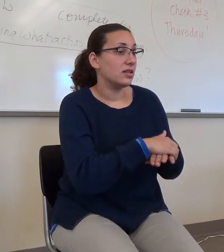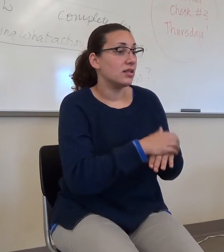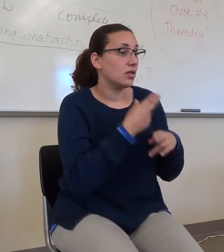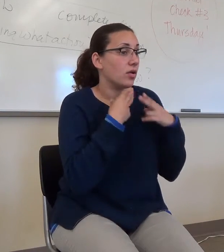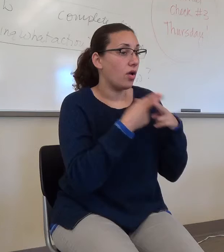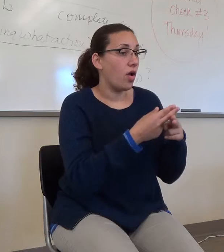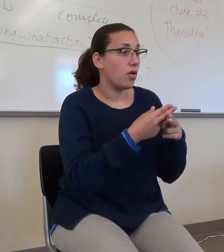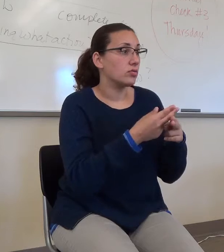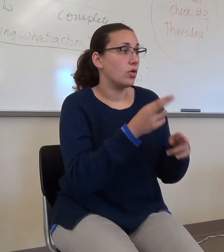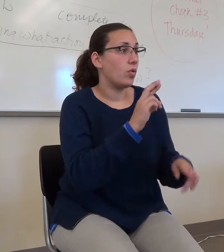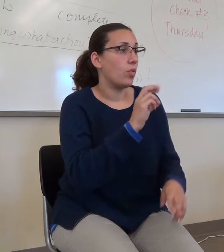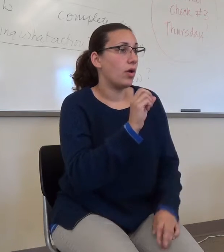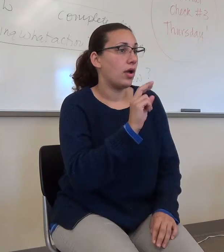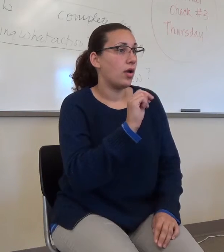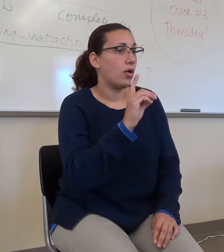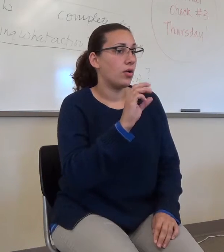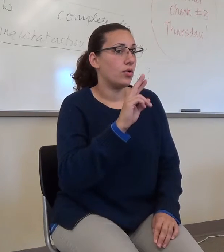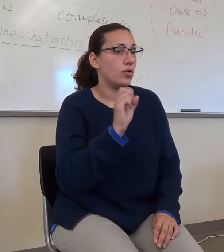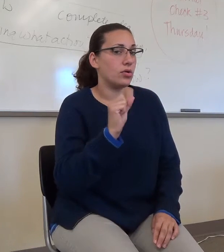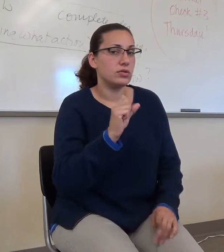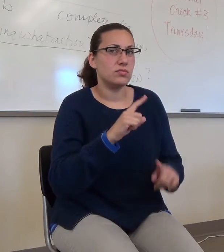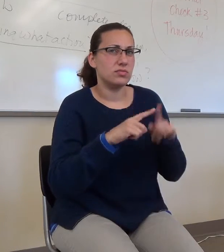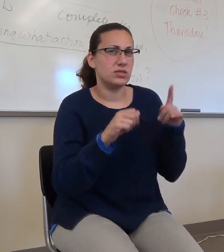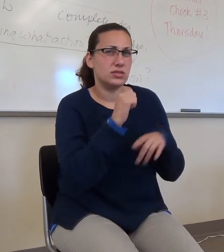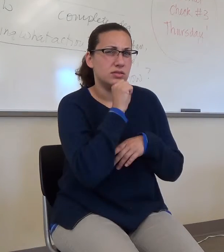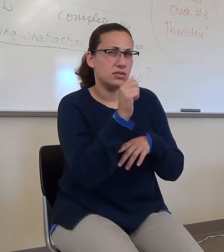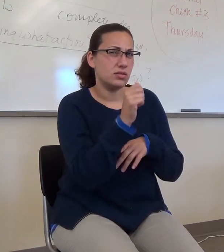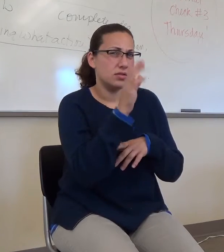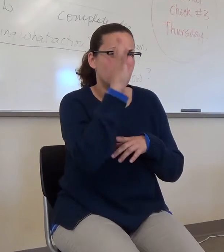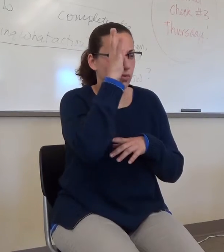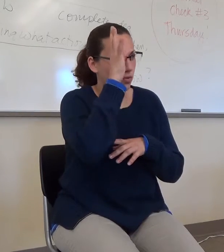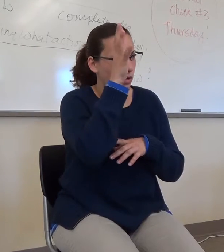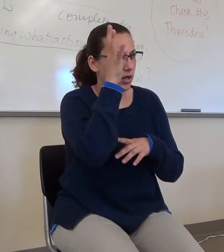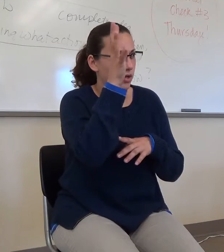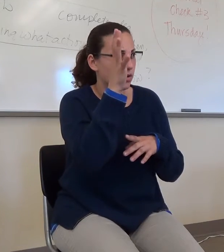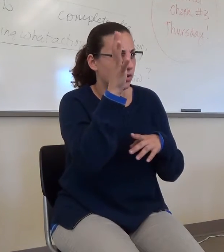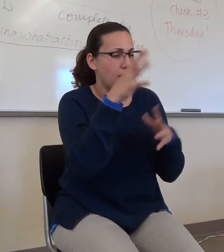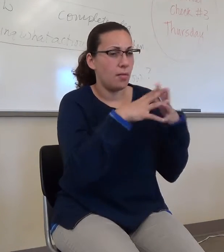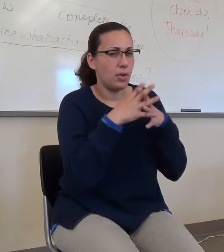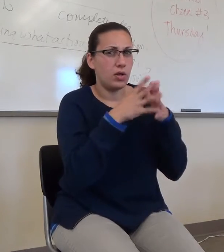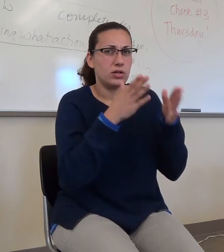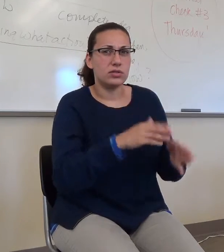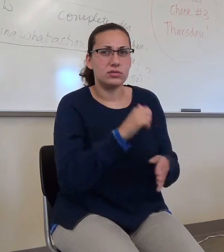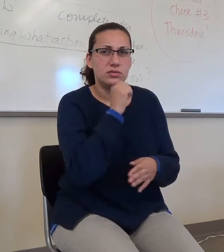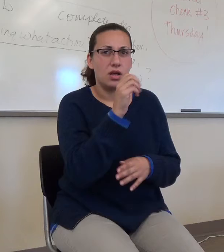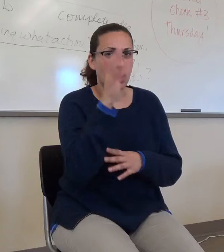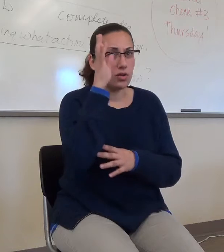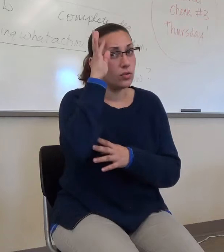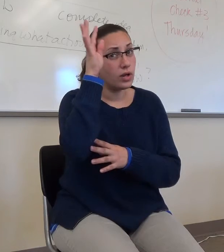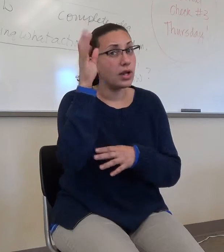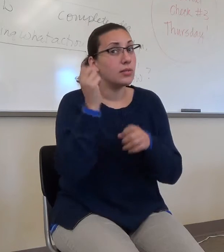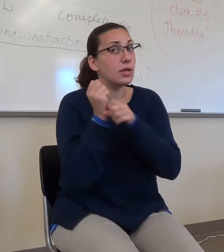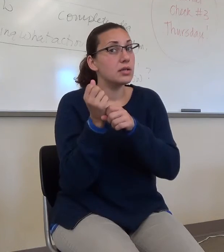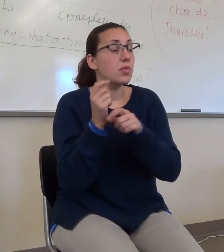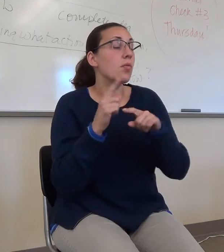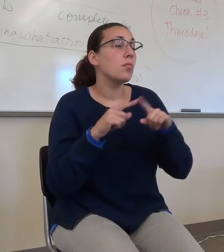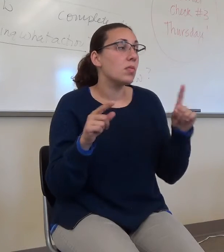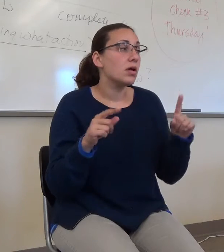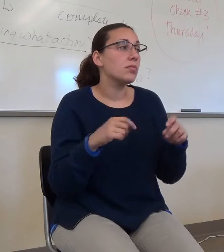they didn't create it, then less generally turn it into professional school. Yeah. So, that's more